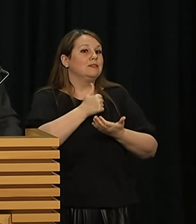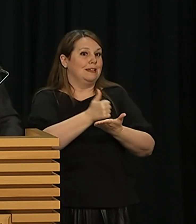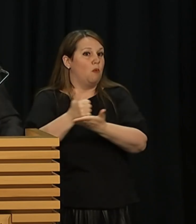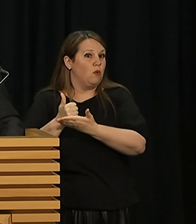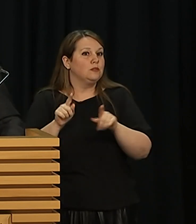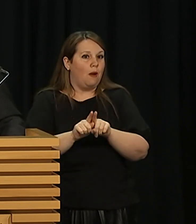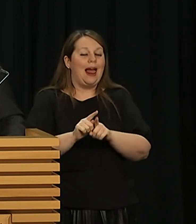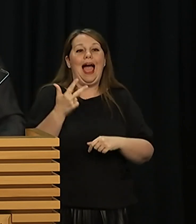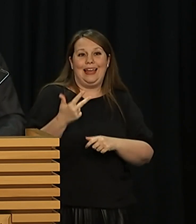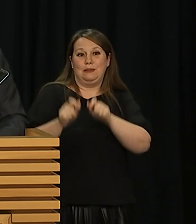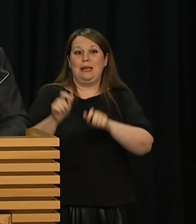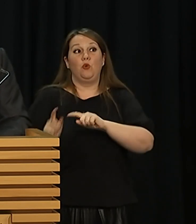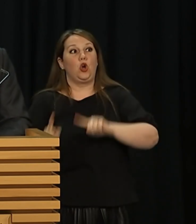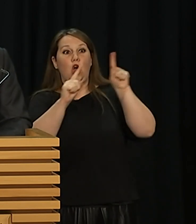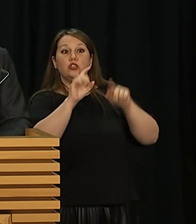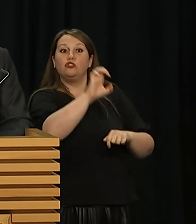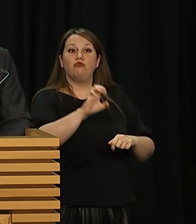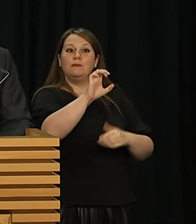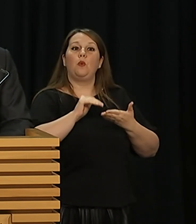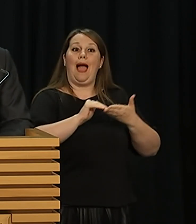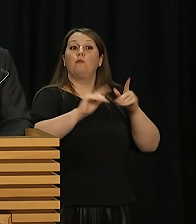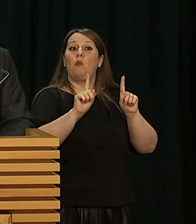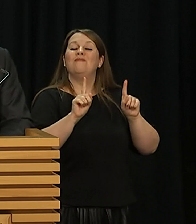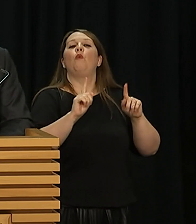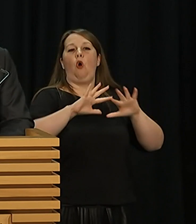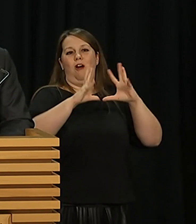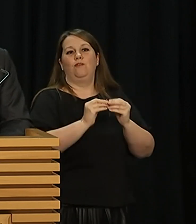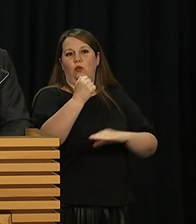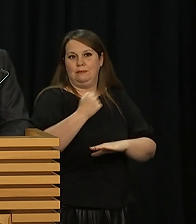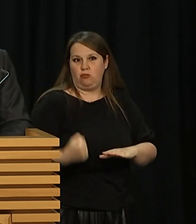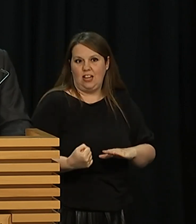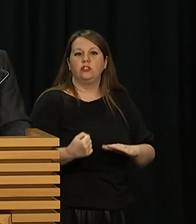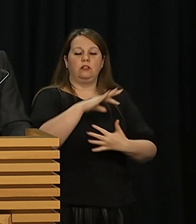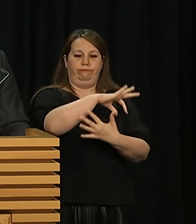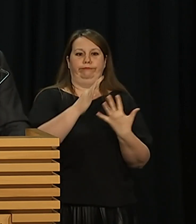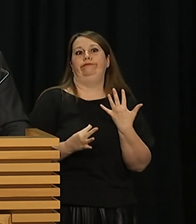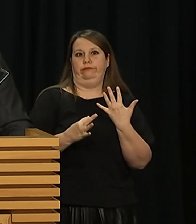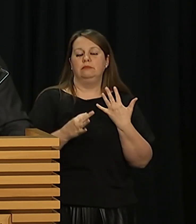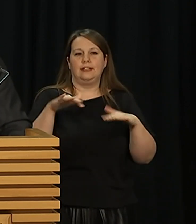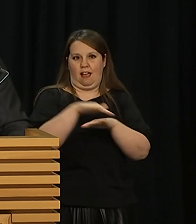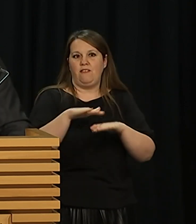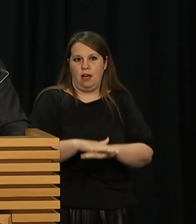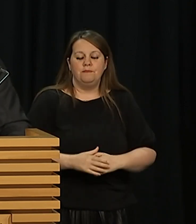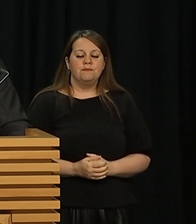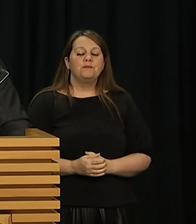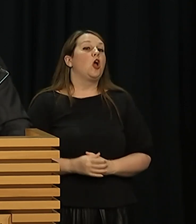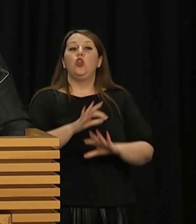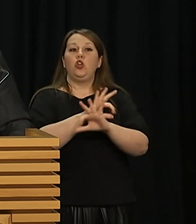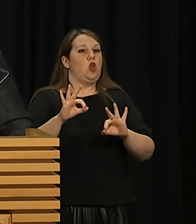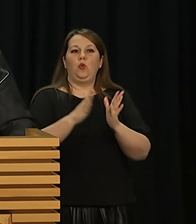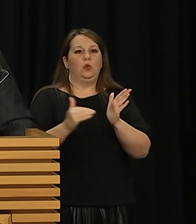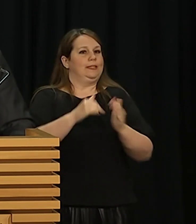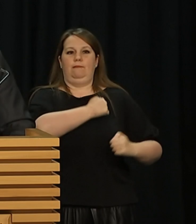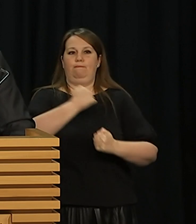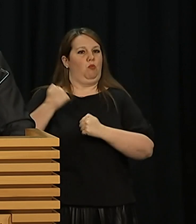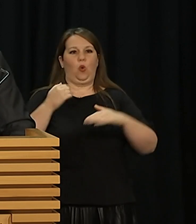will be deployed to Europe to help with the overall administration. Of course, I want to be clear, no deployments will enter Ukraine and nor has